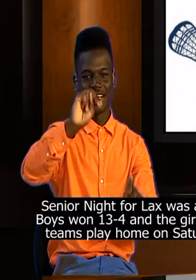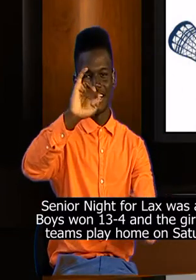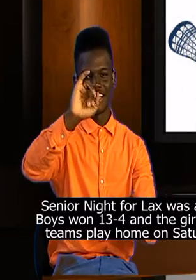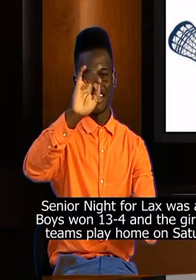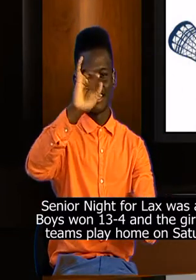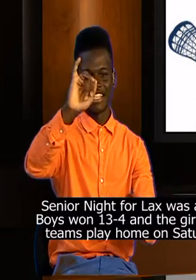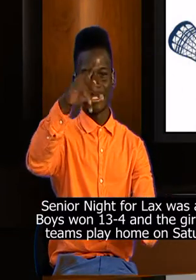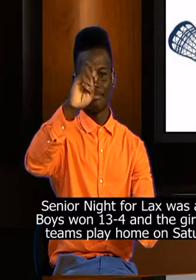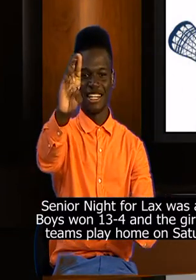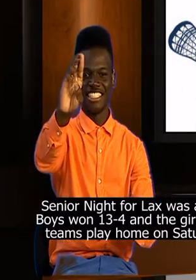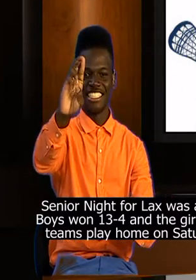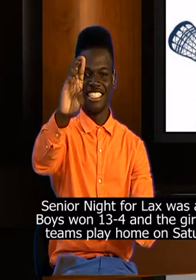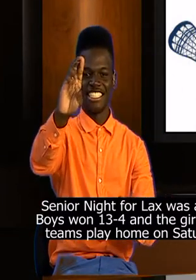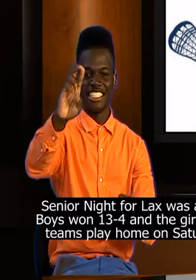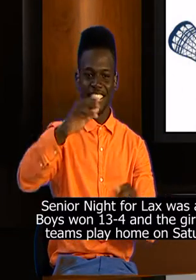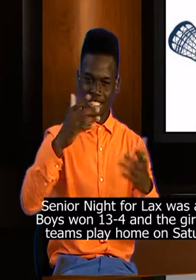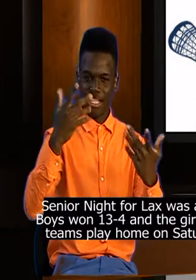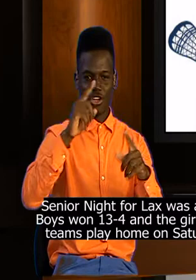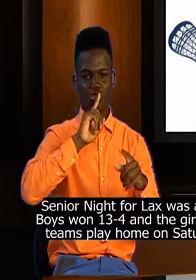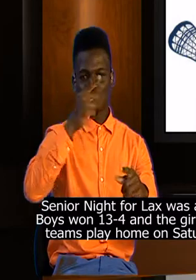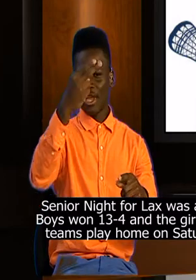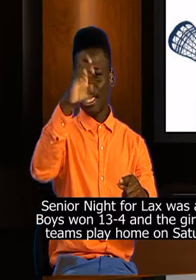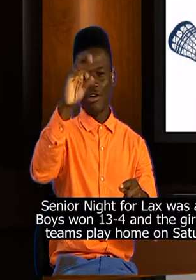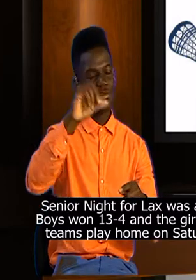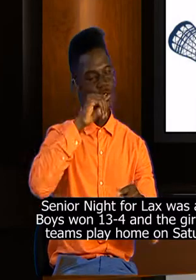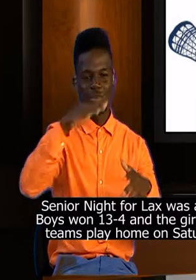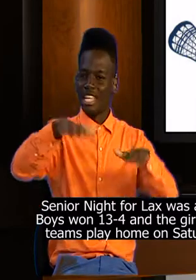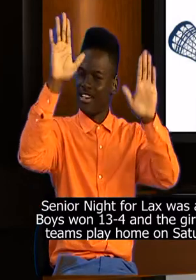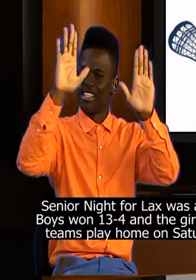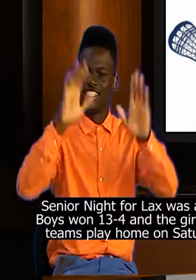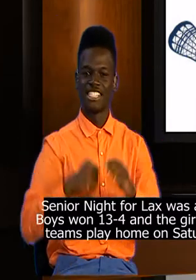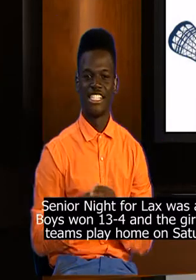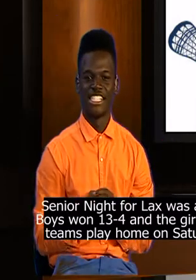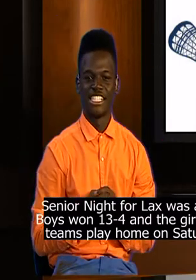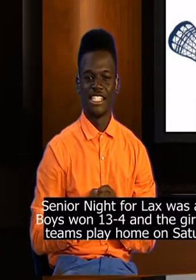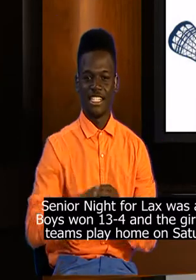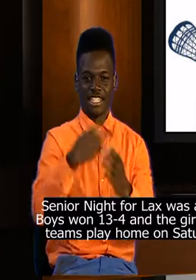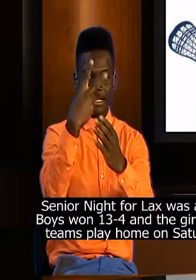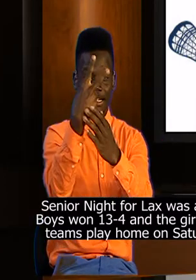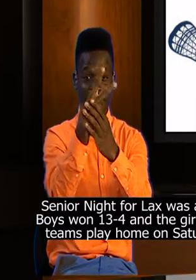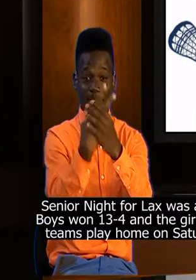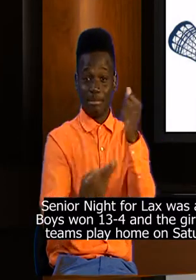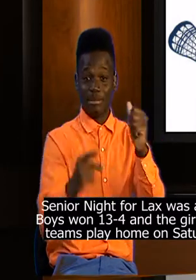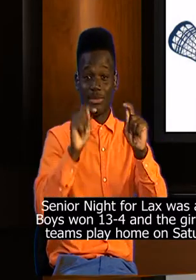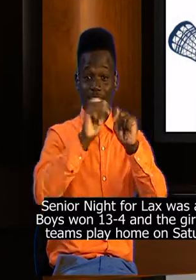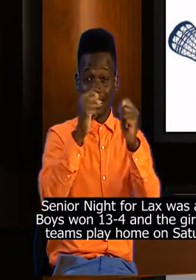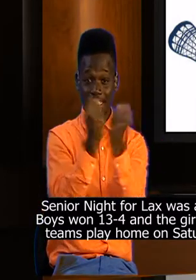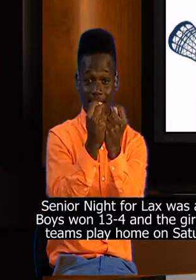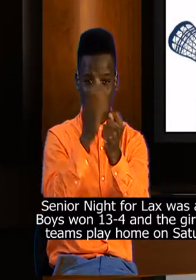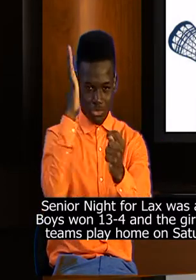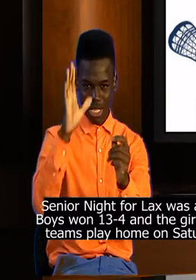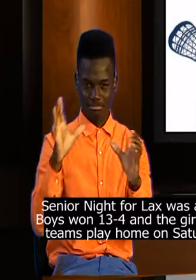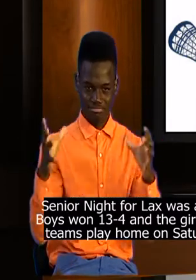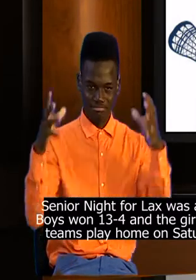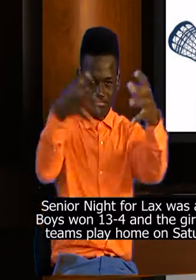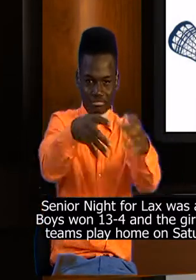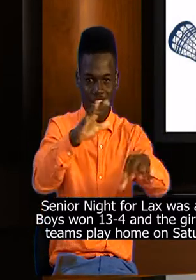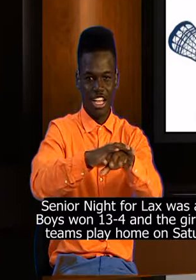They were playing without their athlete of the month Nikki Pender. And remember a true hero never gives up. So both teams they'll be back in